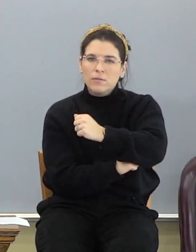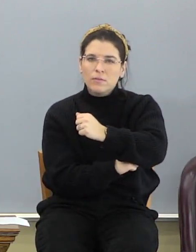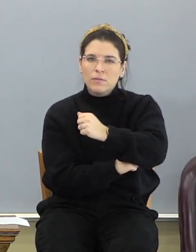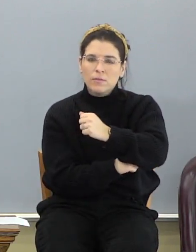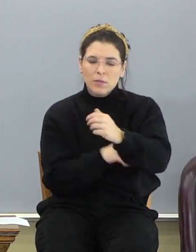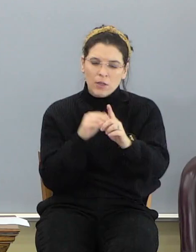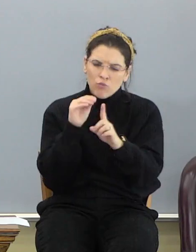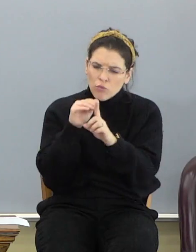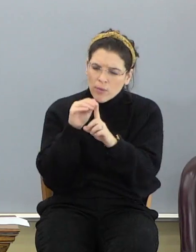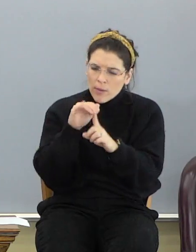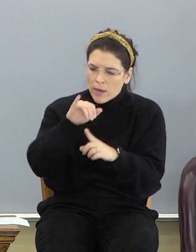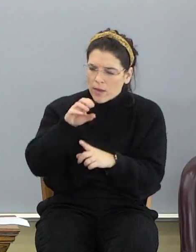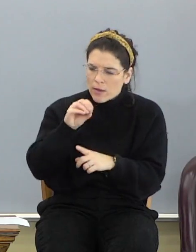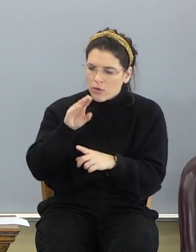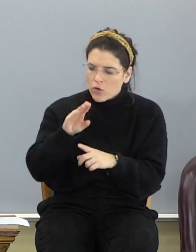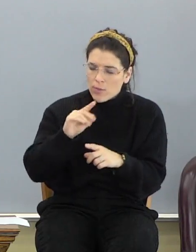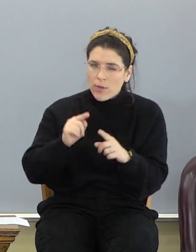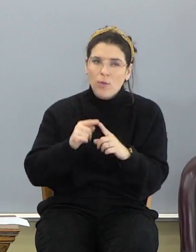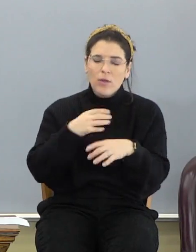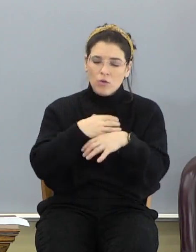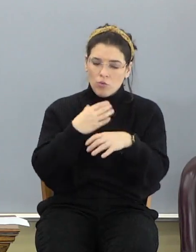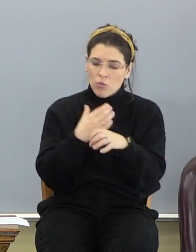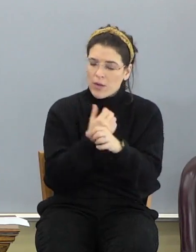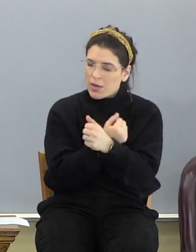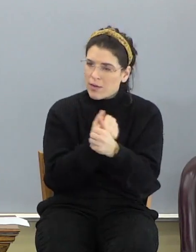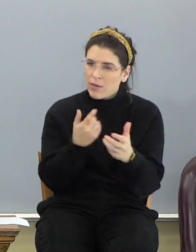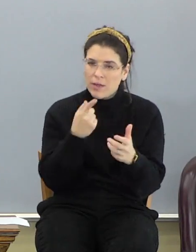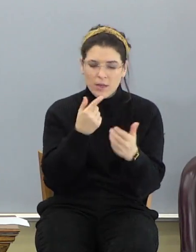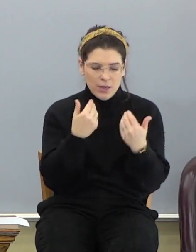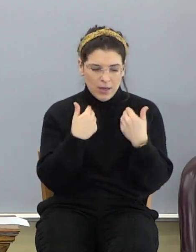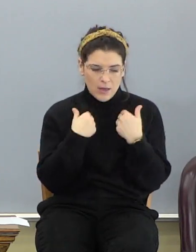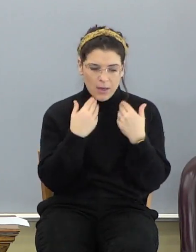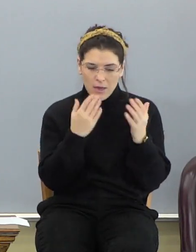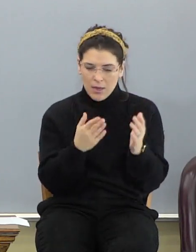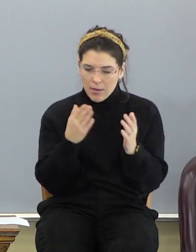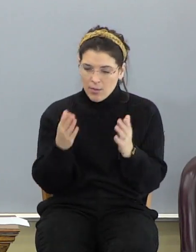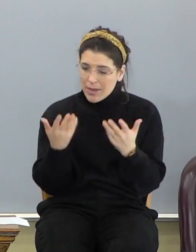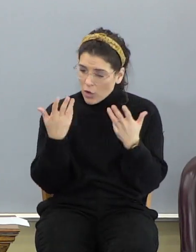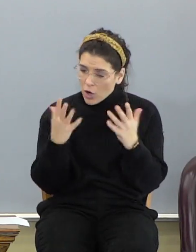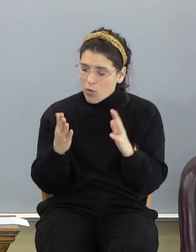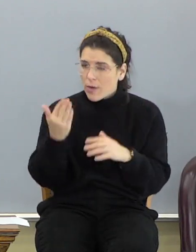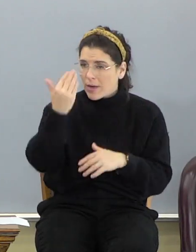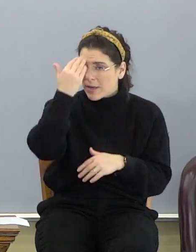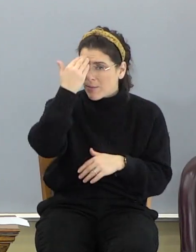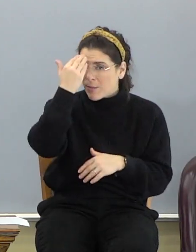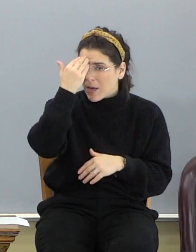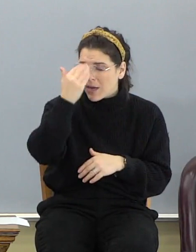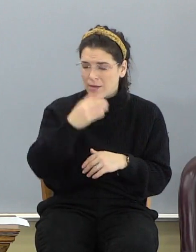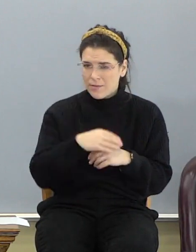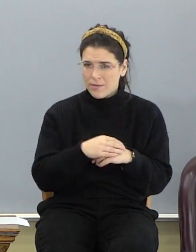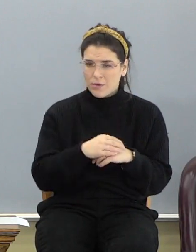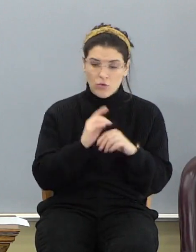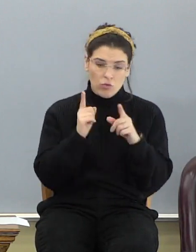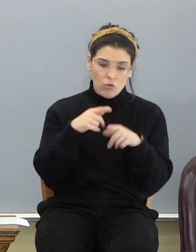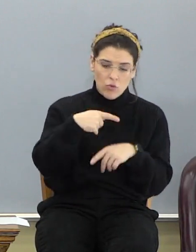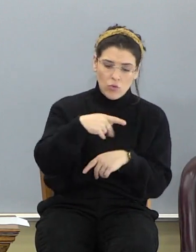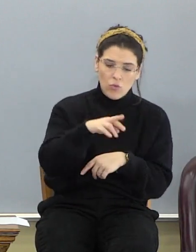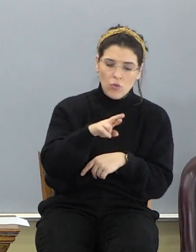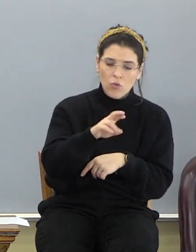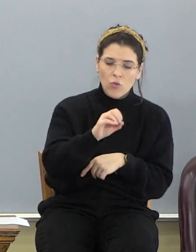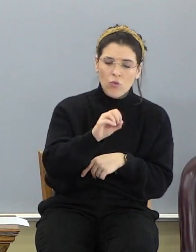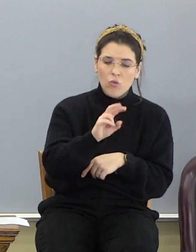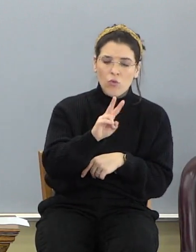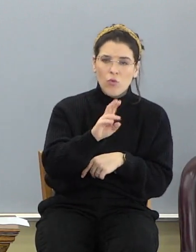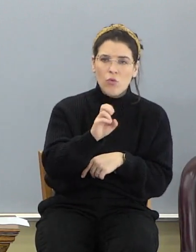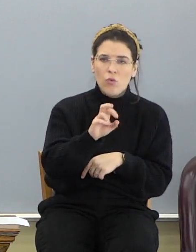He's reminding Job that when he created everything, he had a plan already in mind. You go to Proverbs 3 and Proverbs 8, and you'll see,